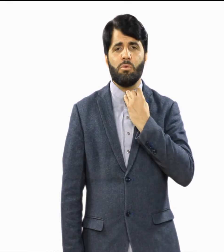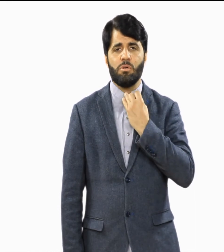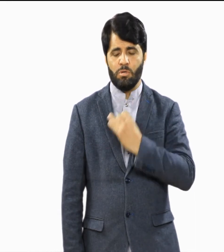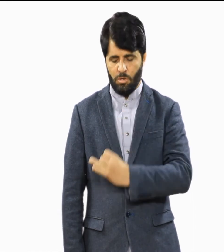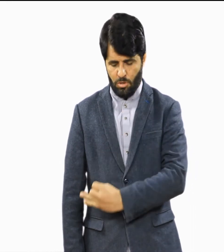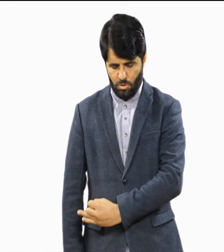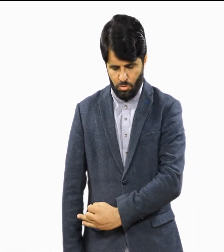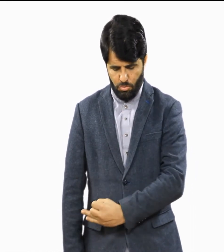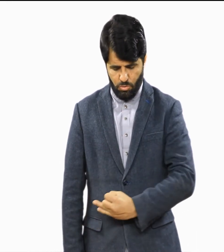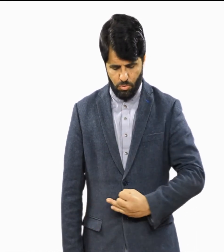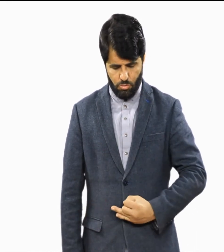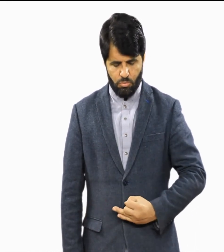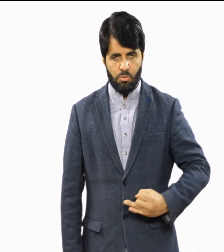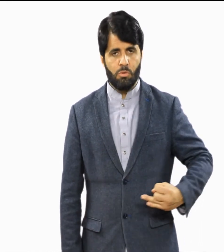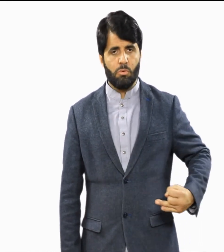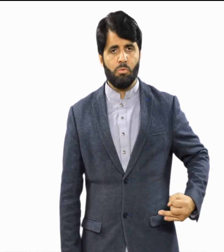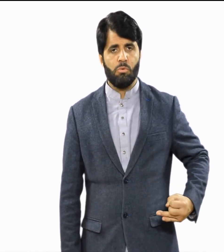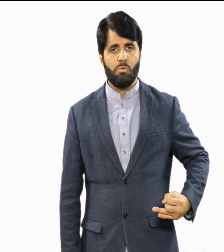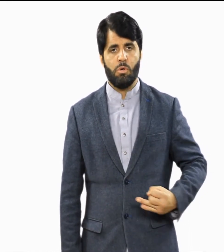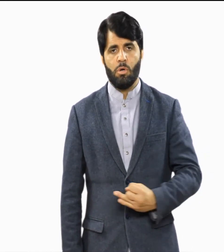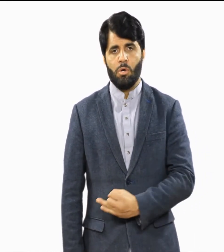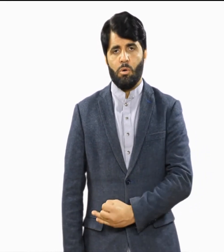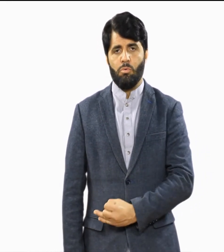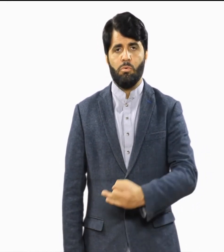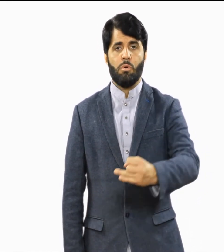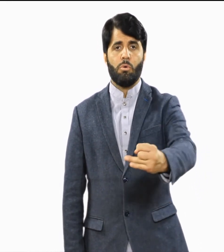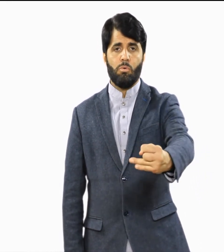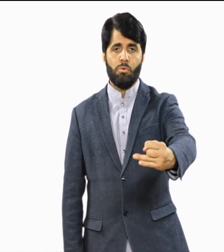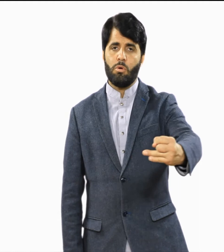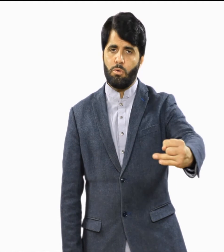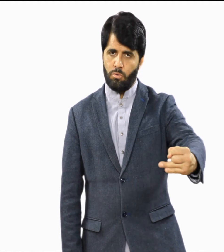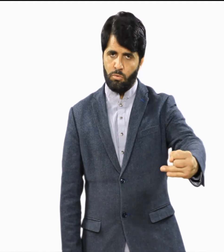Un, hun, hun, hun, chun, gun, khun